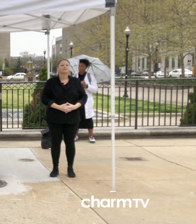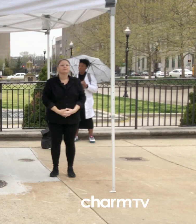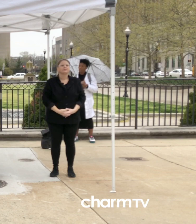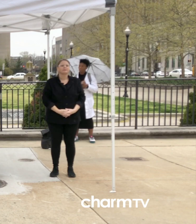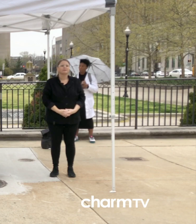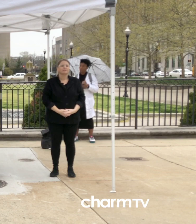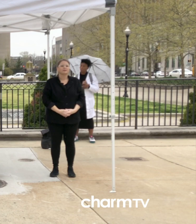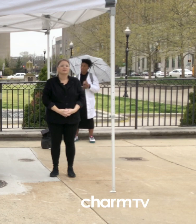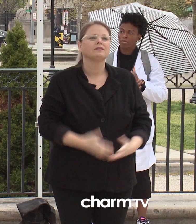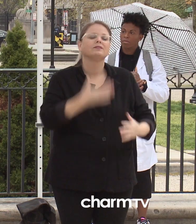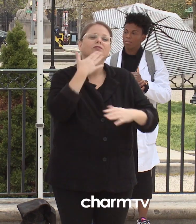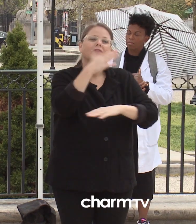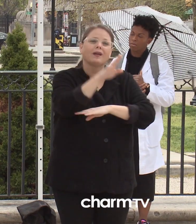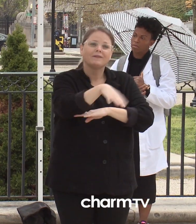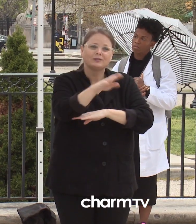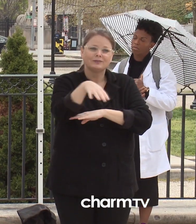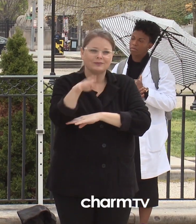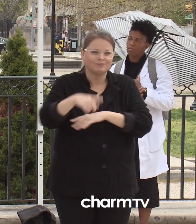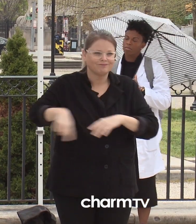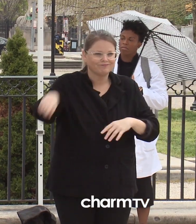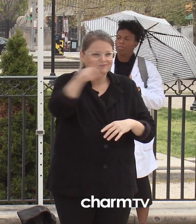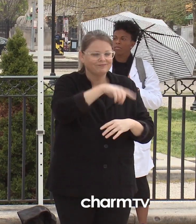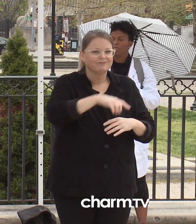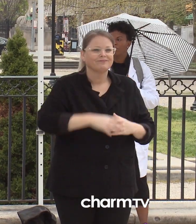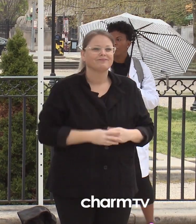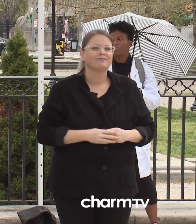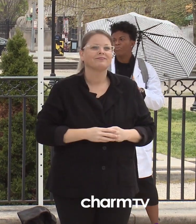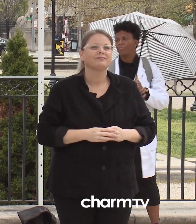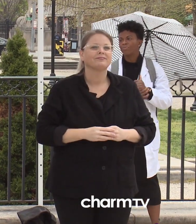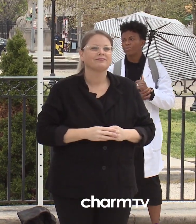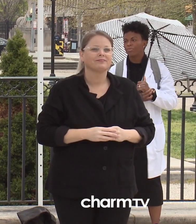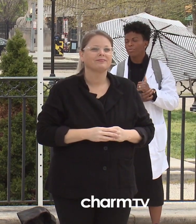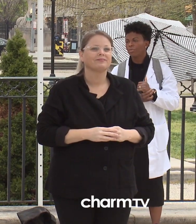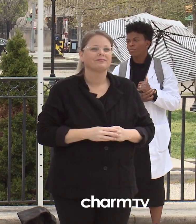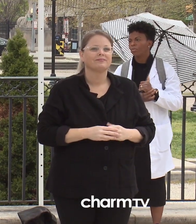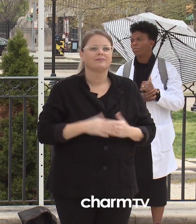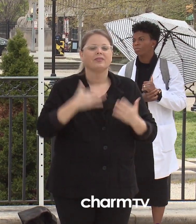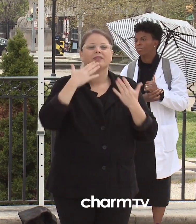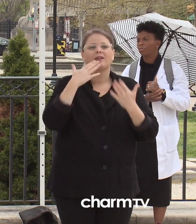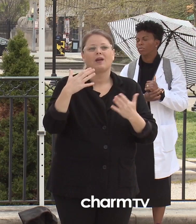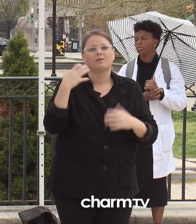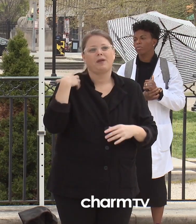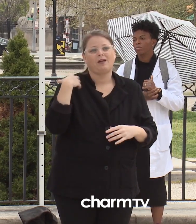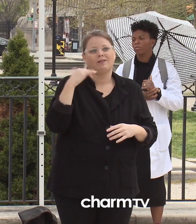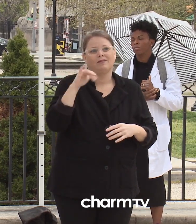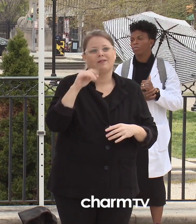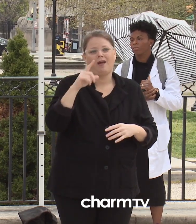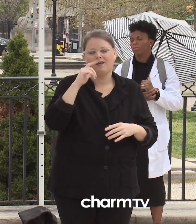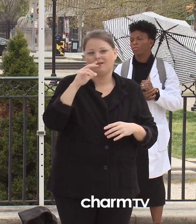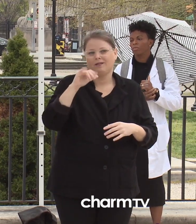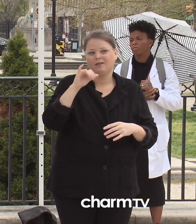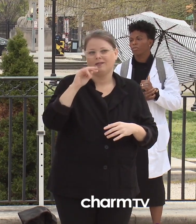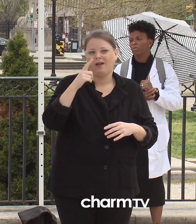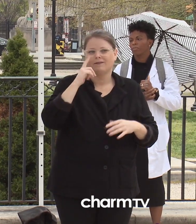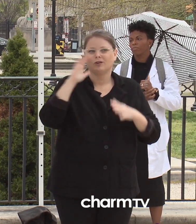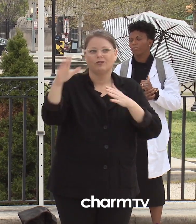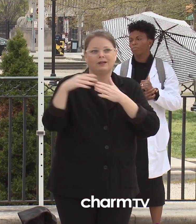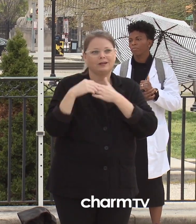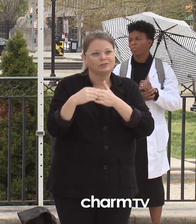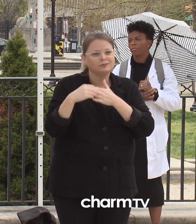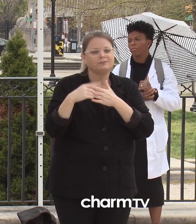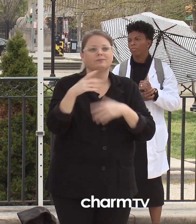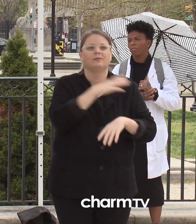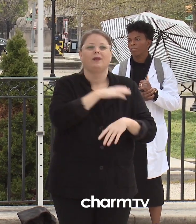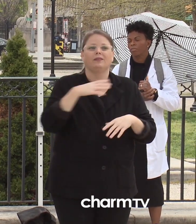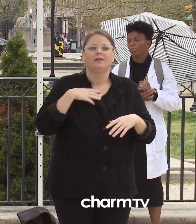Good afternoon, all. Thank you, Mayor Young, for your leadership and thank you to Dr. Raza for being a champion in